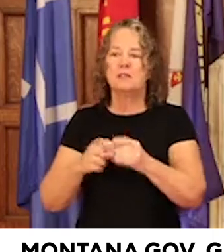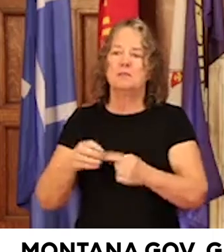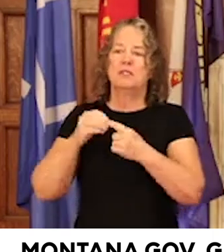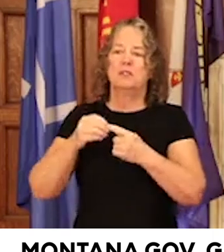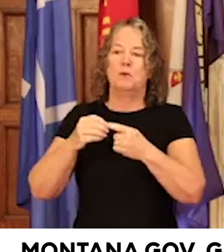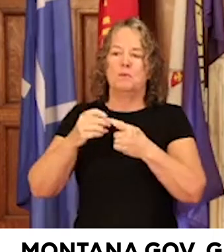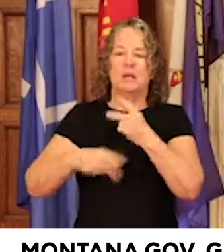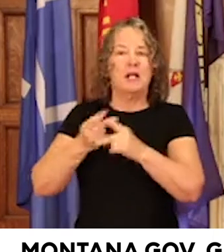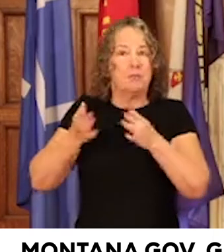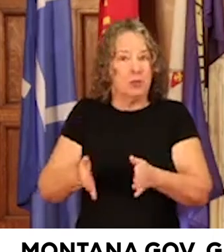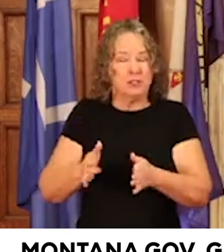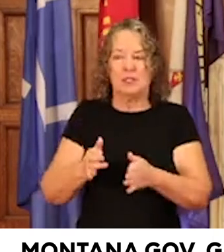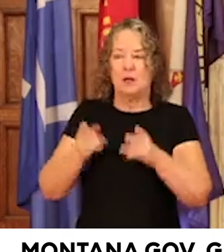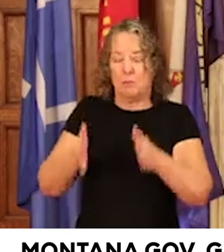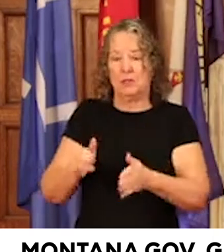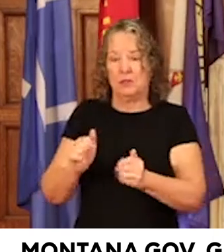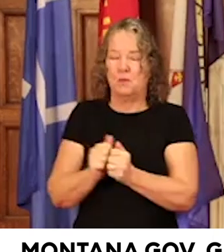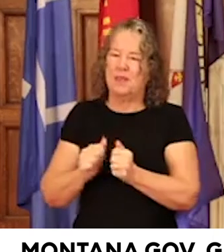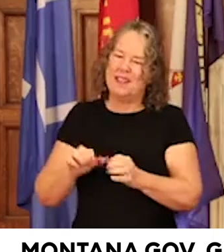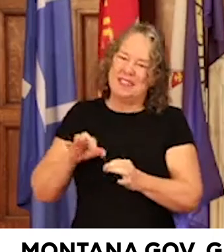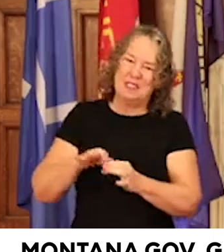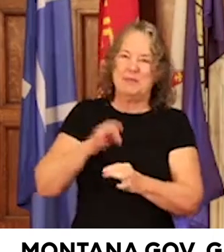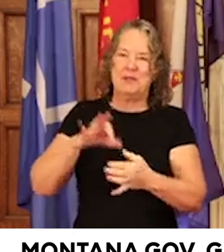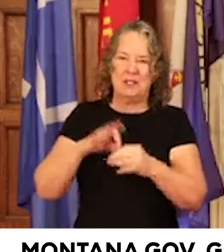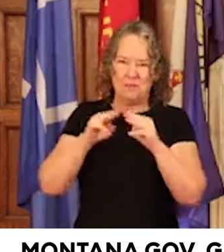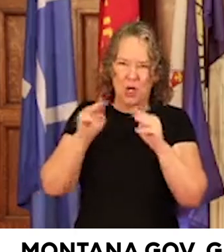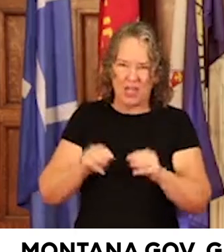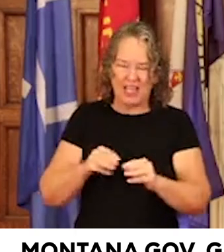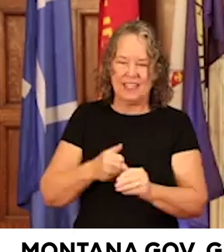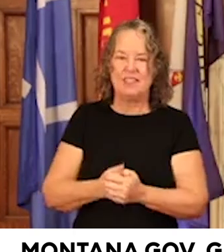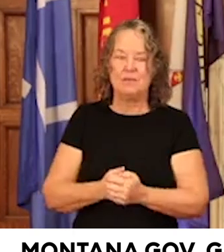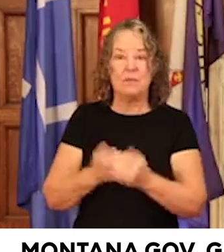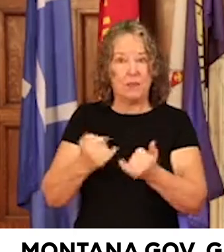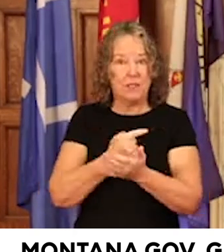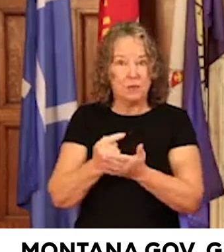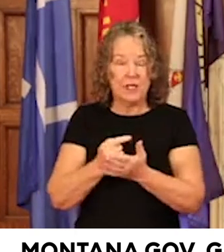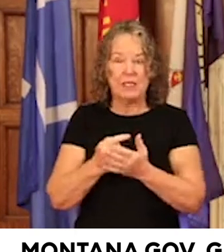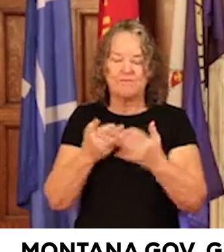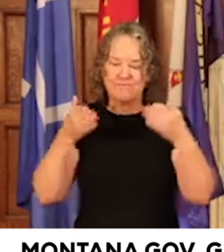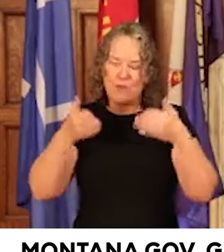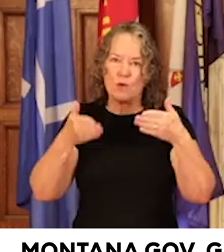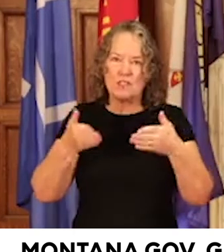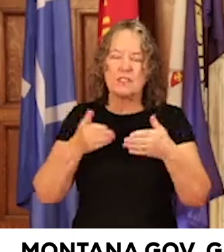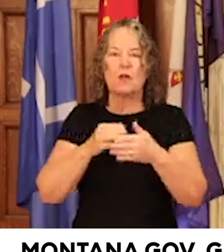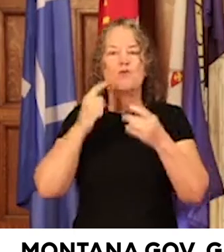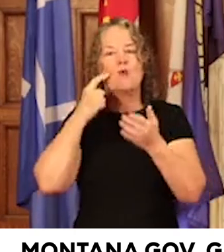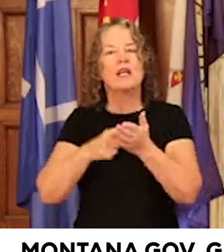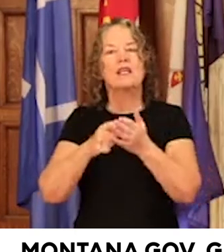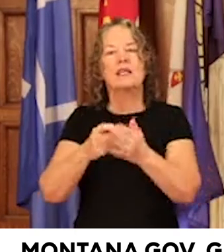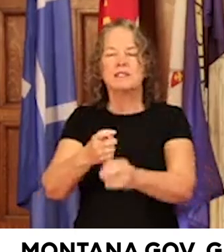job done. A person who embodies the very spirit of Montana. This week is about recognizing hard-working folks